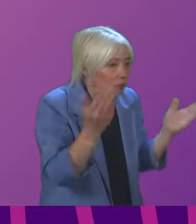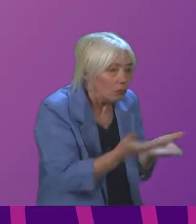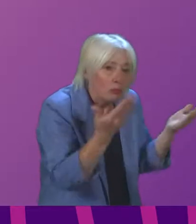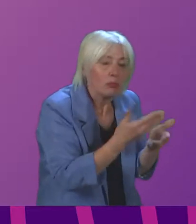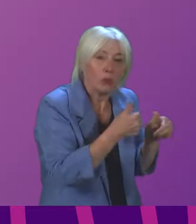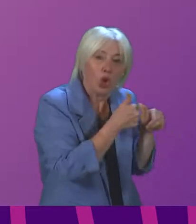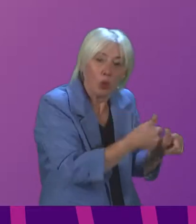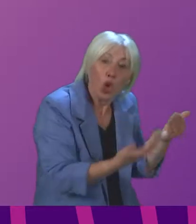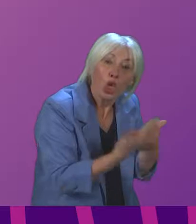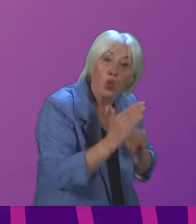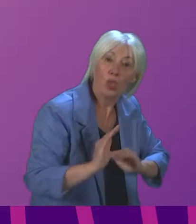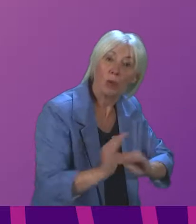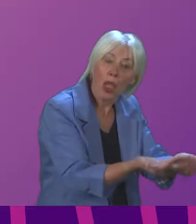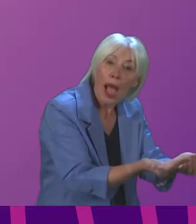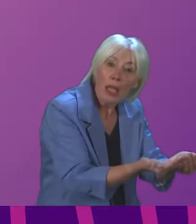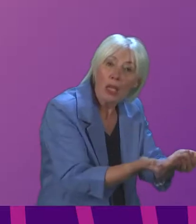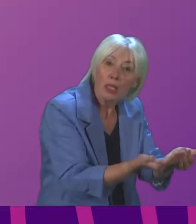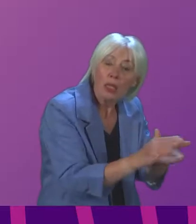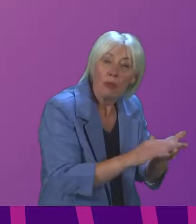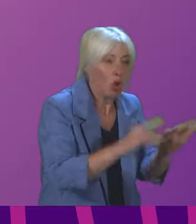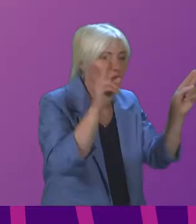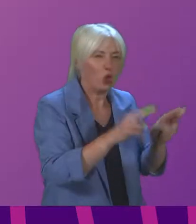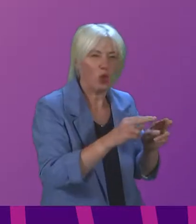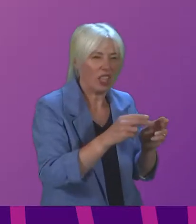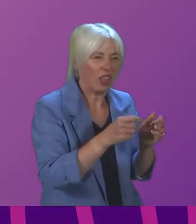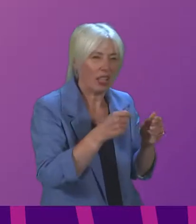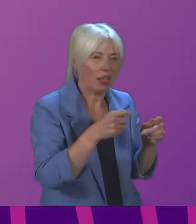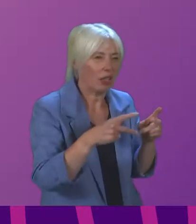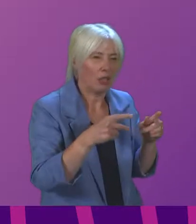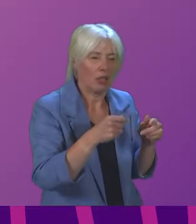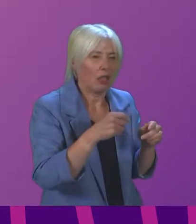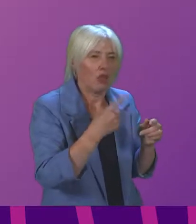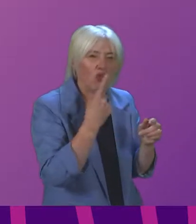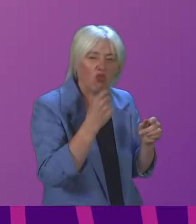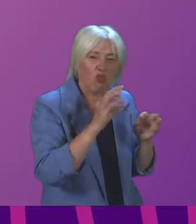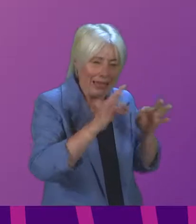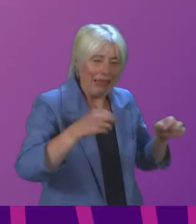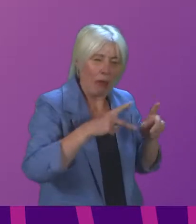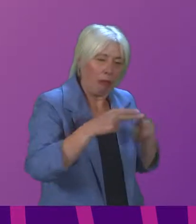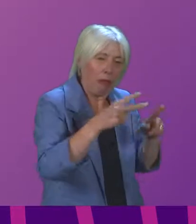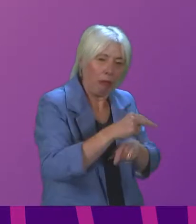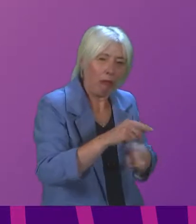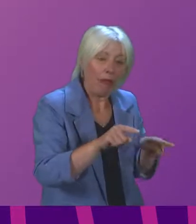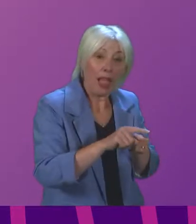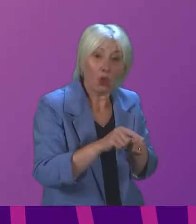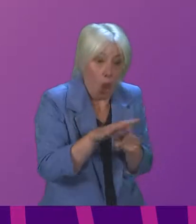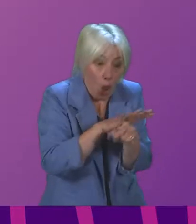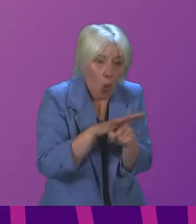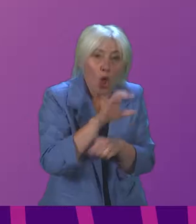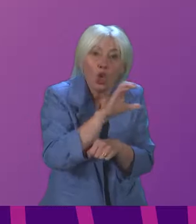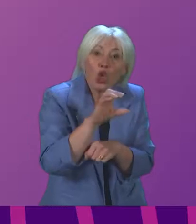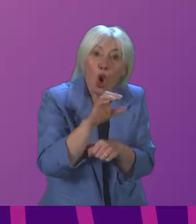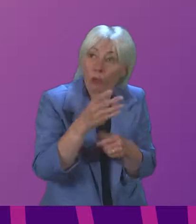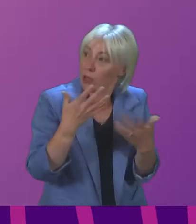supporting new suppliers and reducing bureaucracy. Encouragingly, local convenience stores have come into their own during the pandemic,